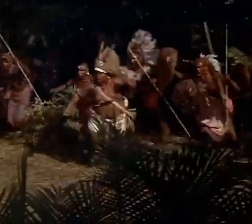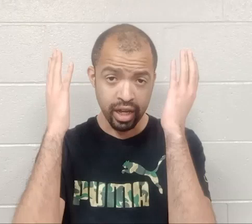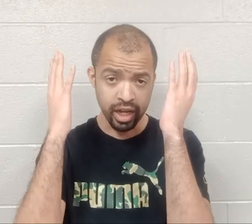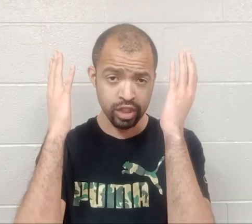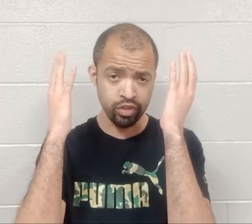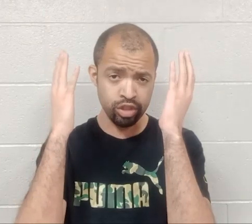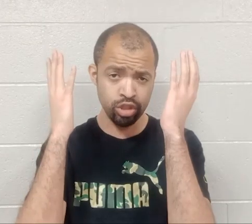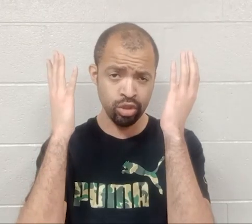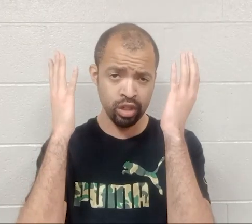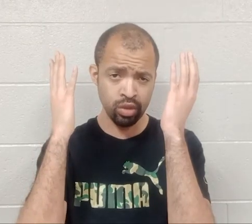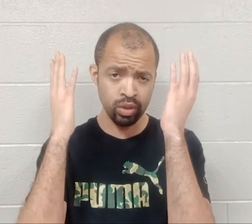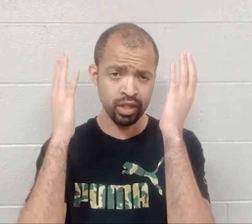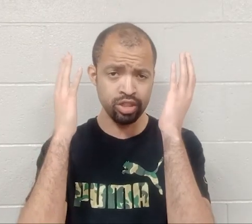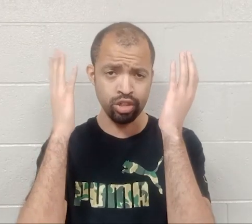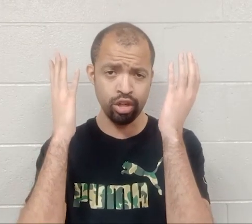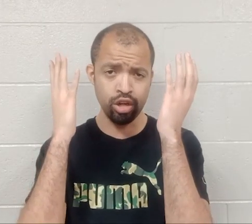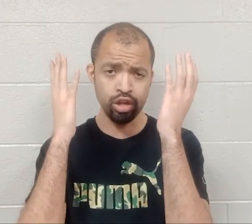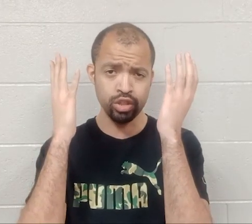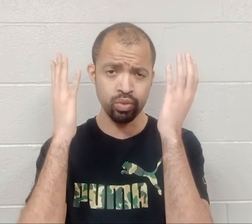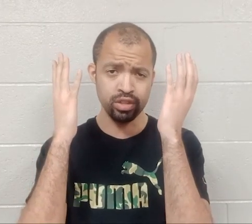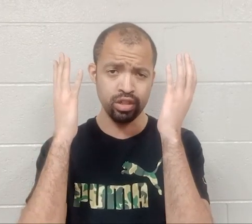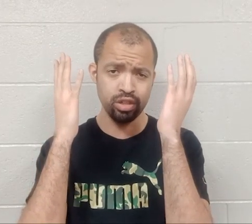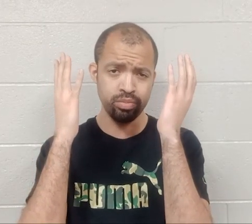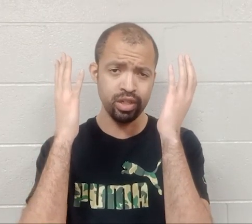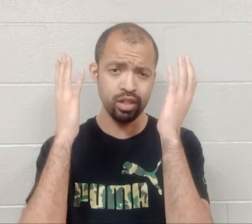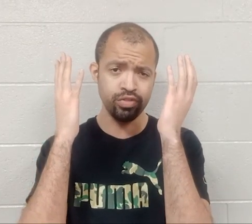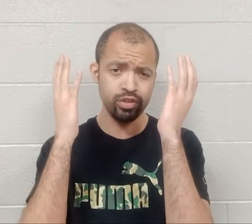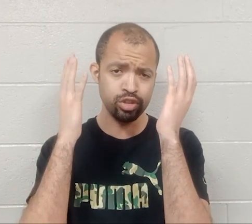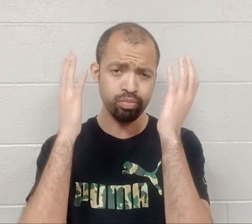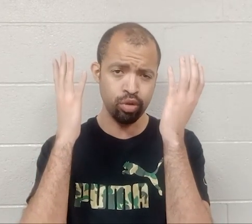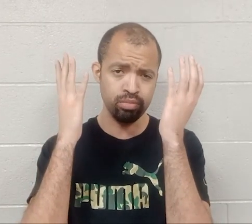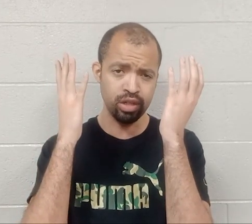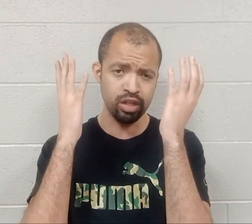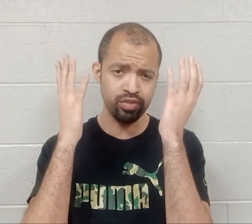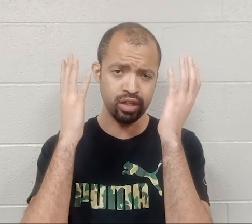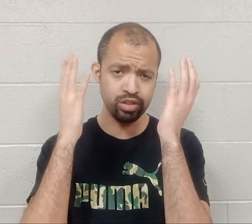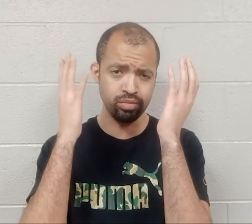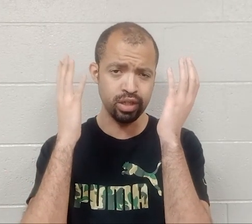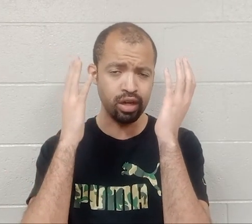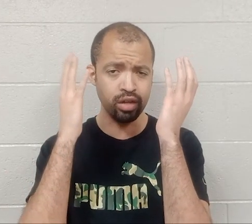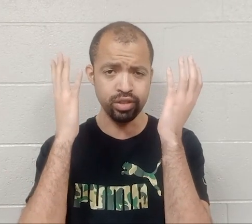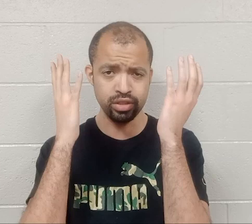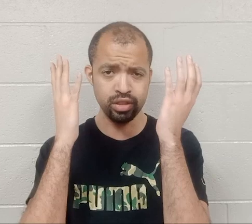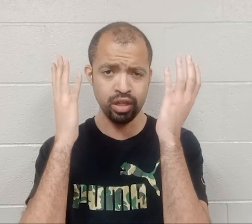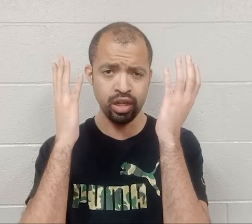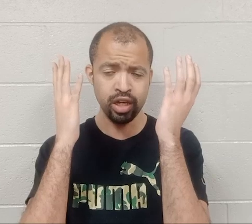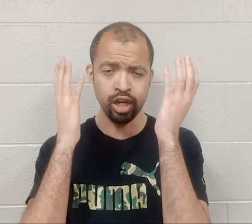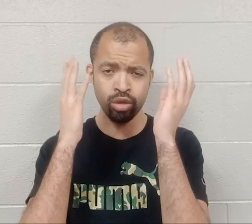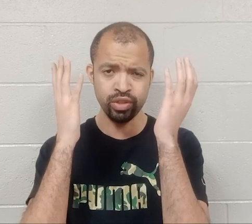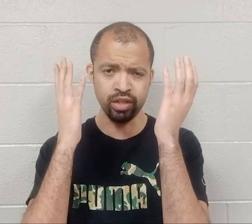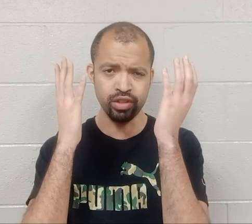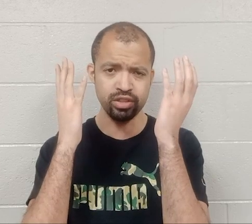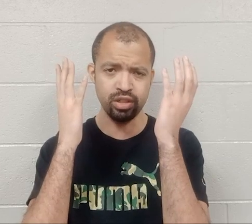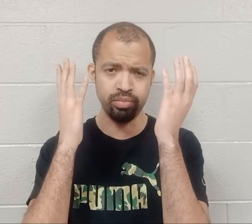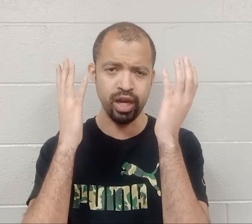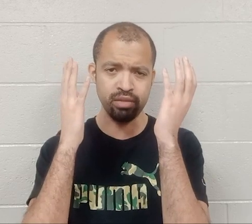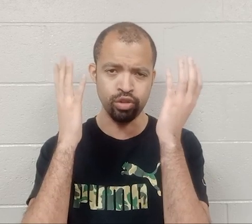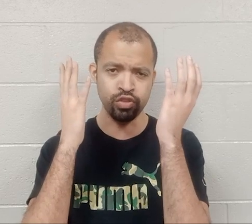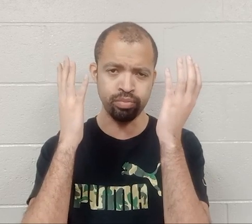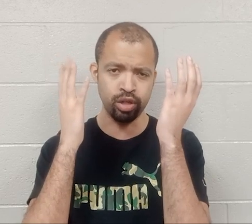Ace Ventura, When Nature Calls, was a little bit of a disappointment if I'm to be honest. I don't think this is a bad movie per